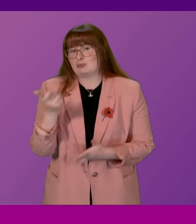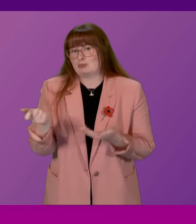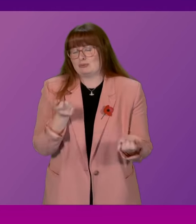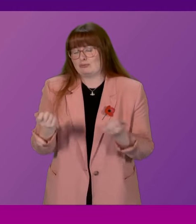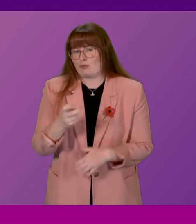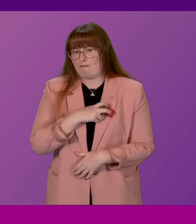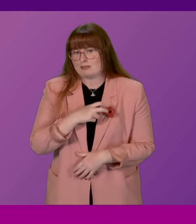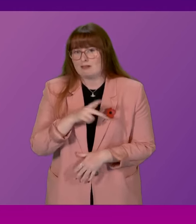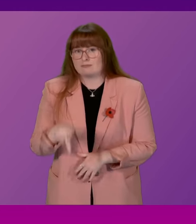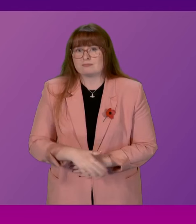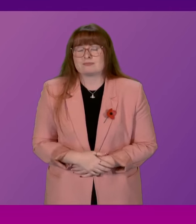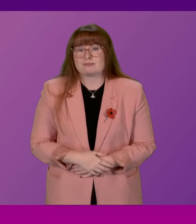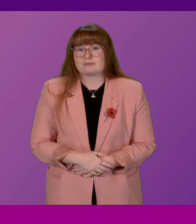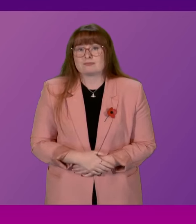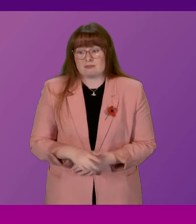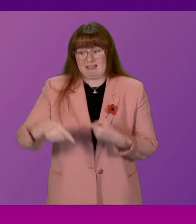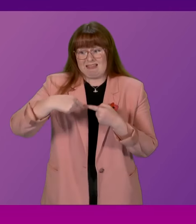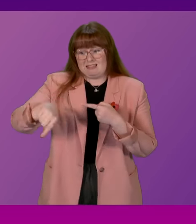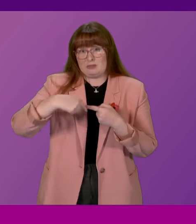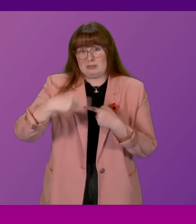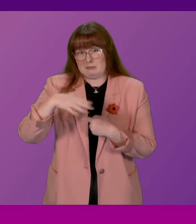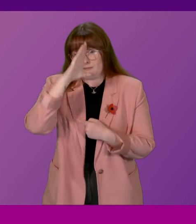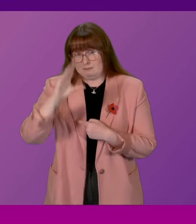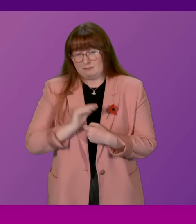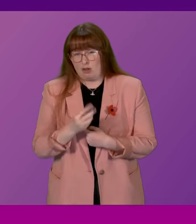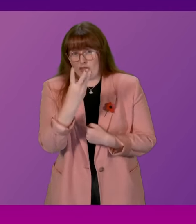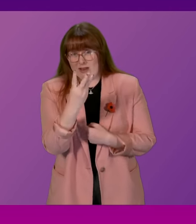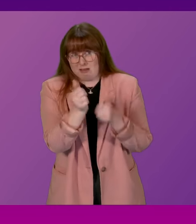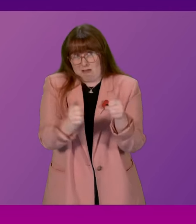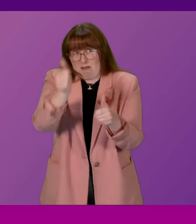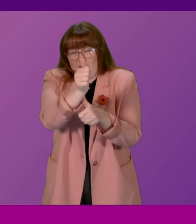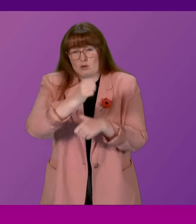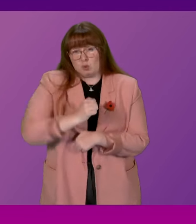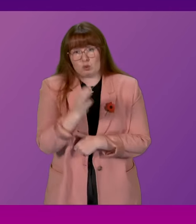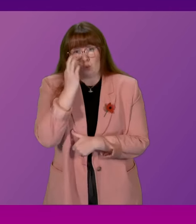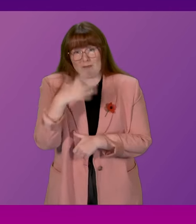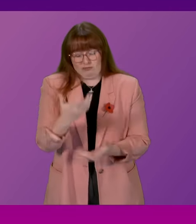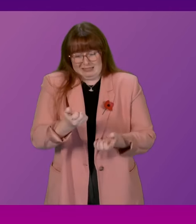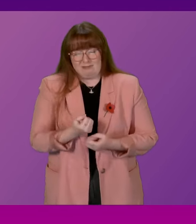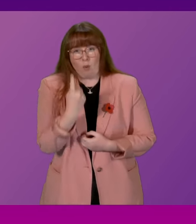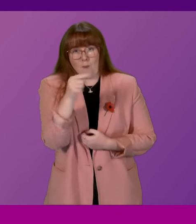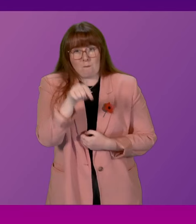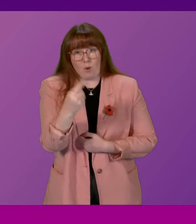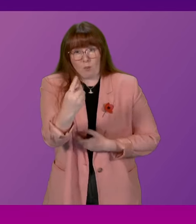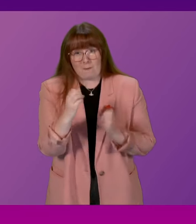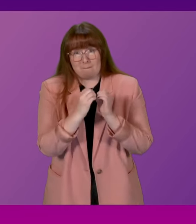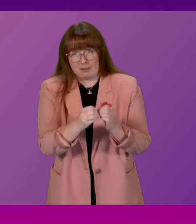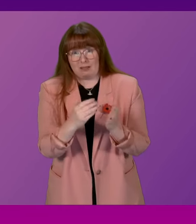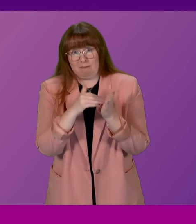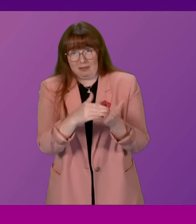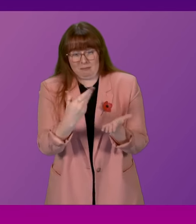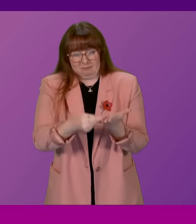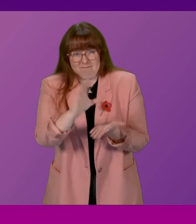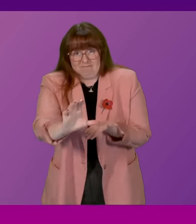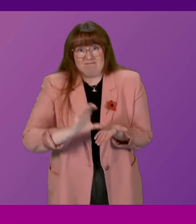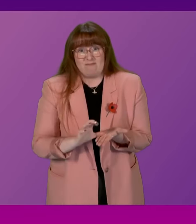It was reported this week that three executives of Scottish Water had received nearly 1.1 million bonuses in 2021.